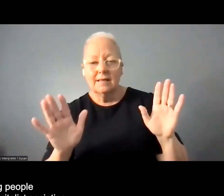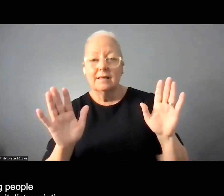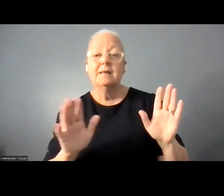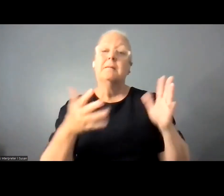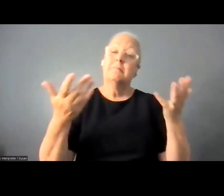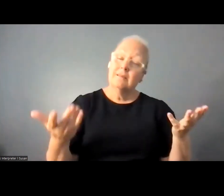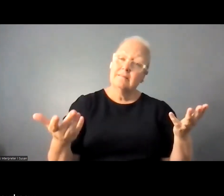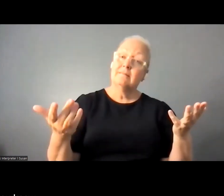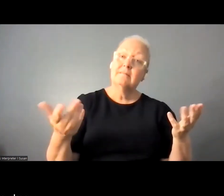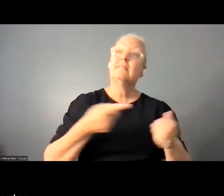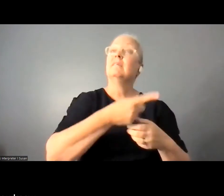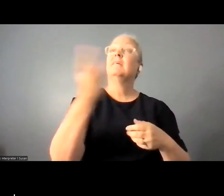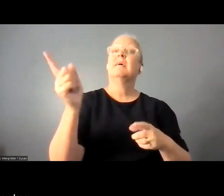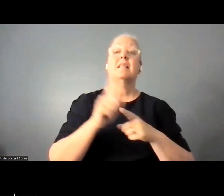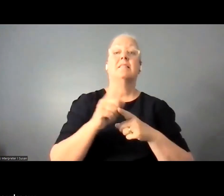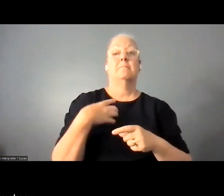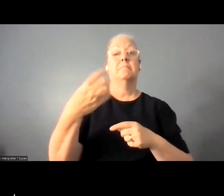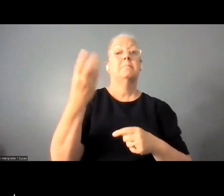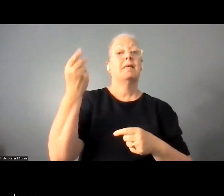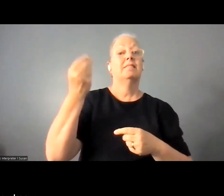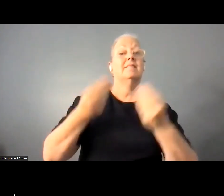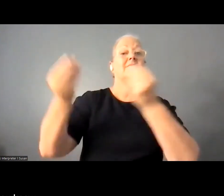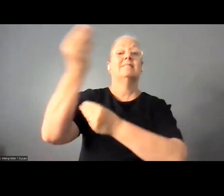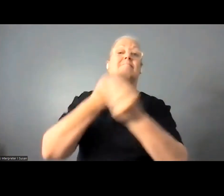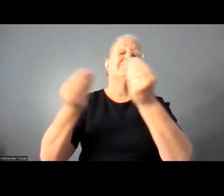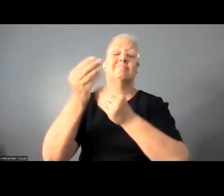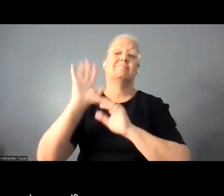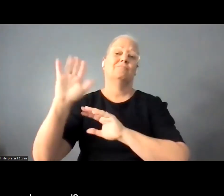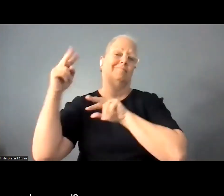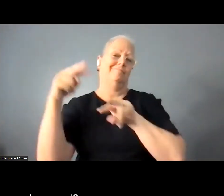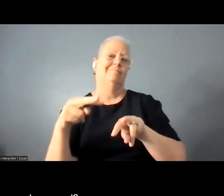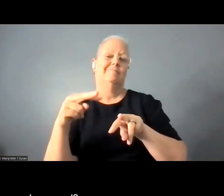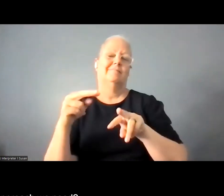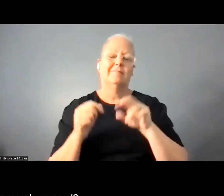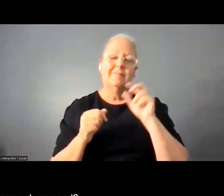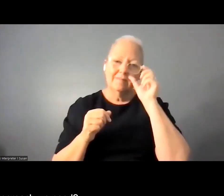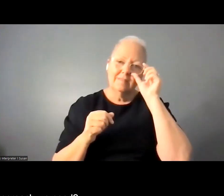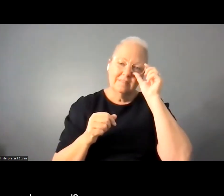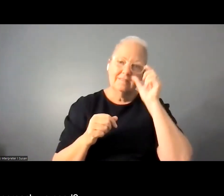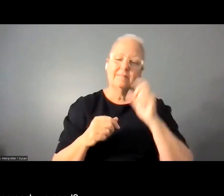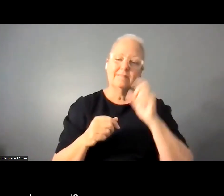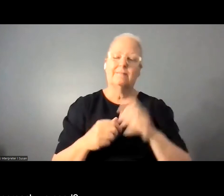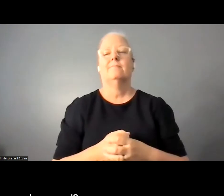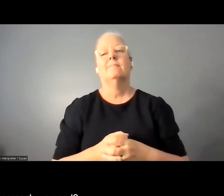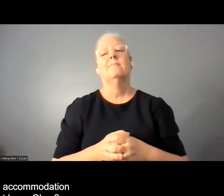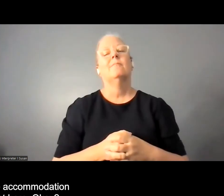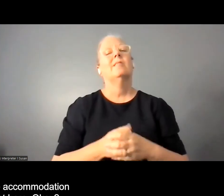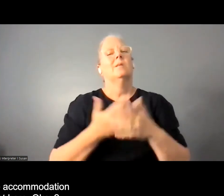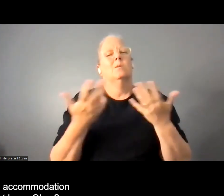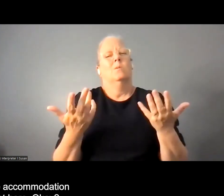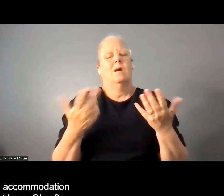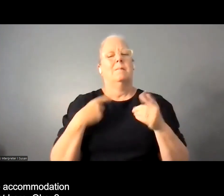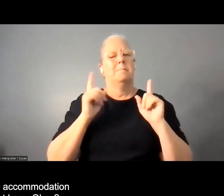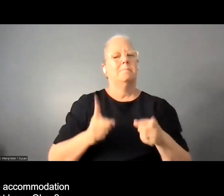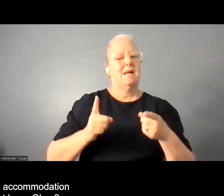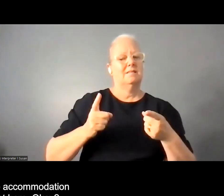societies so uh then you know what is the kind of approach we need i think